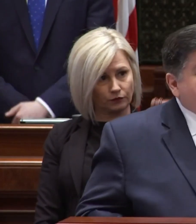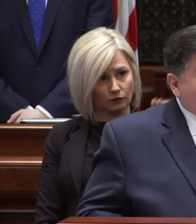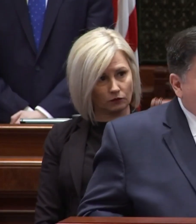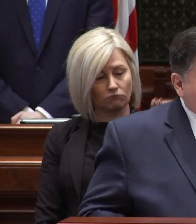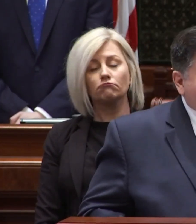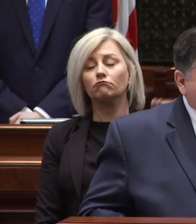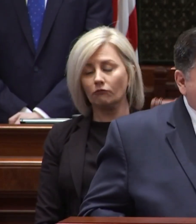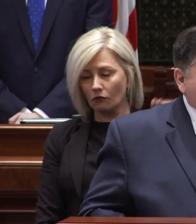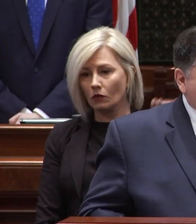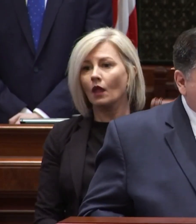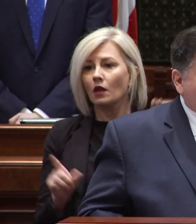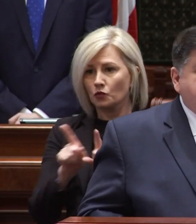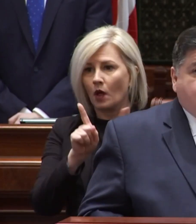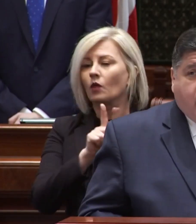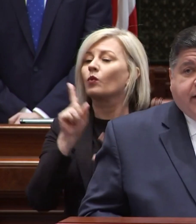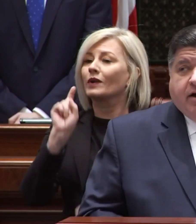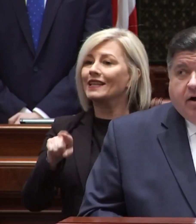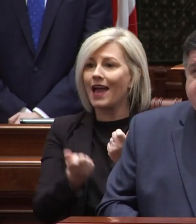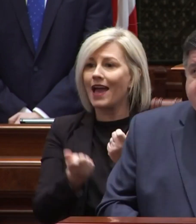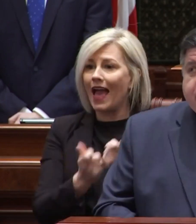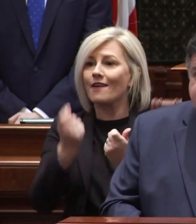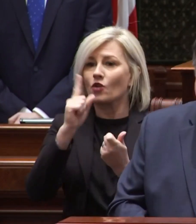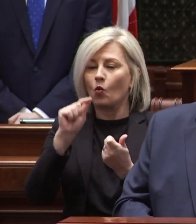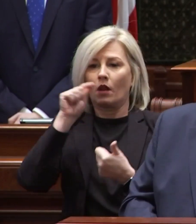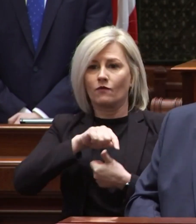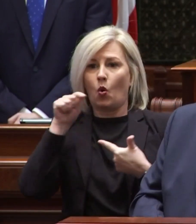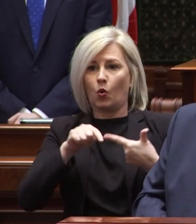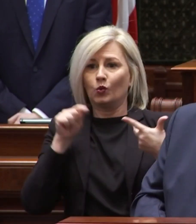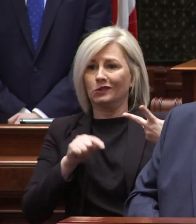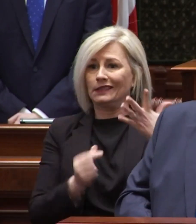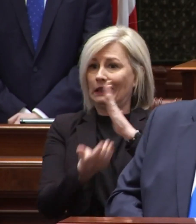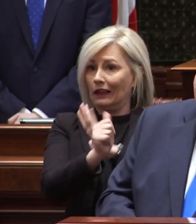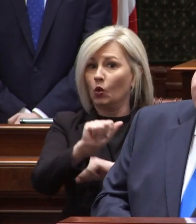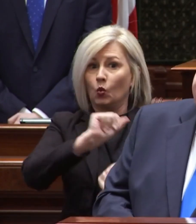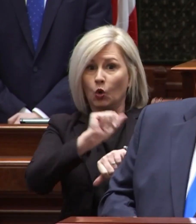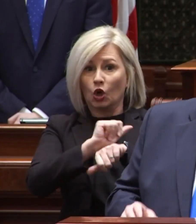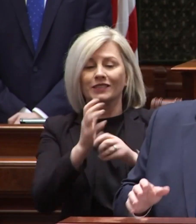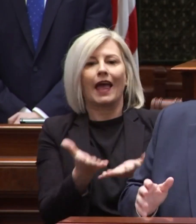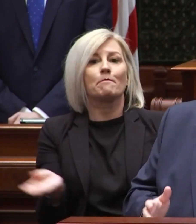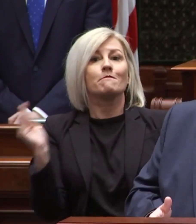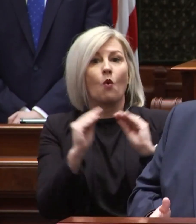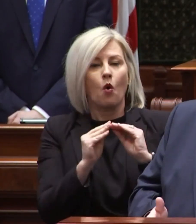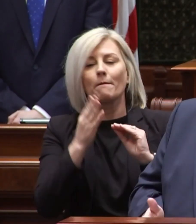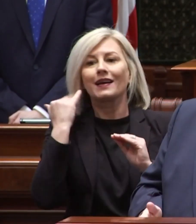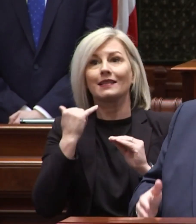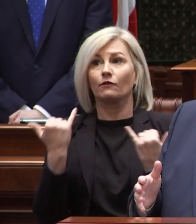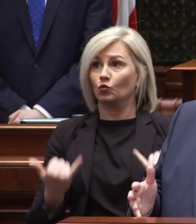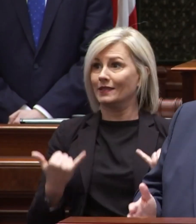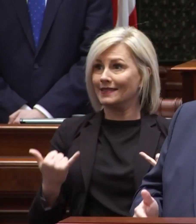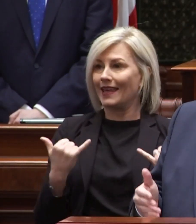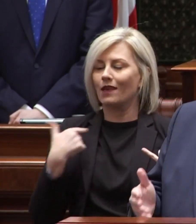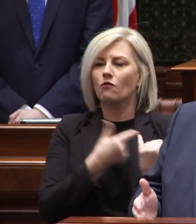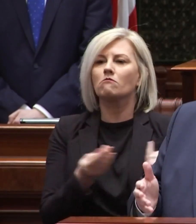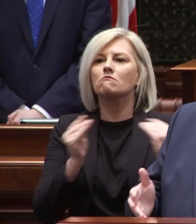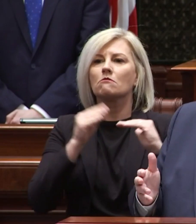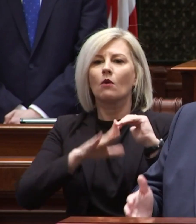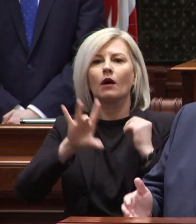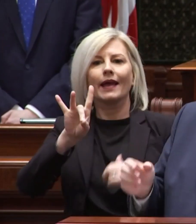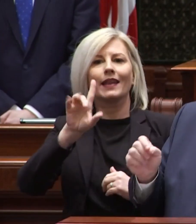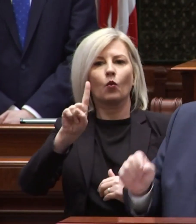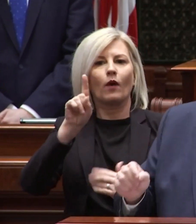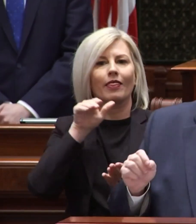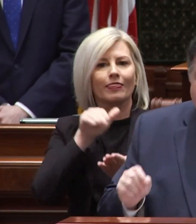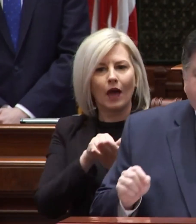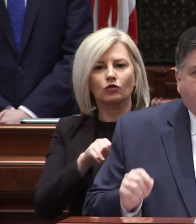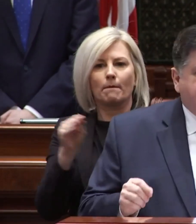and we're going to need every one of those skilled workers and many more because as of today we have more than 81